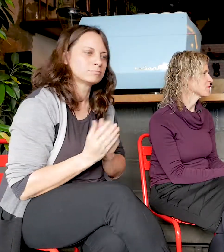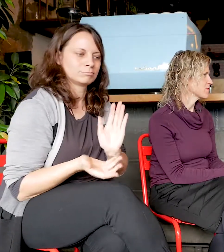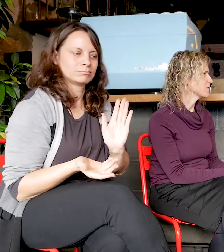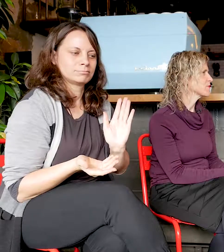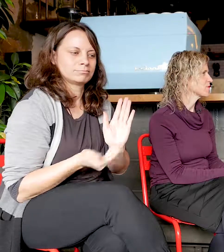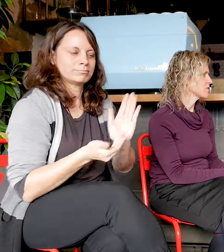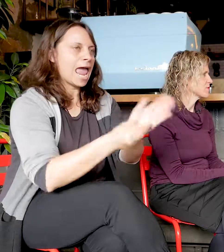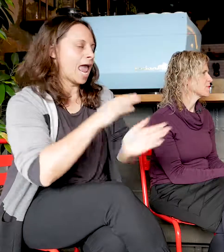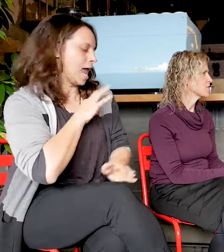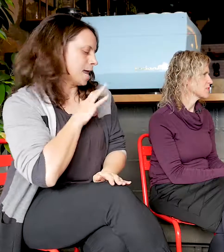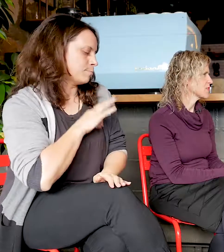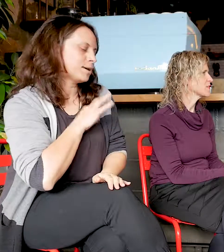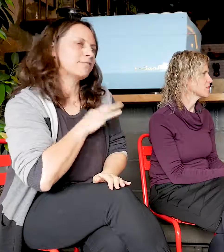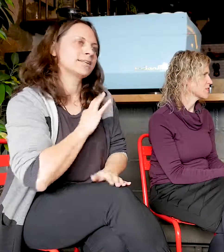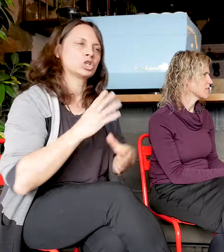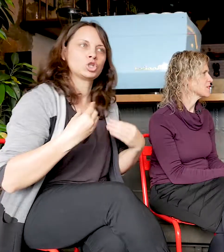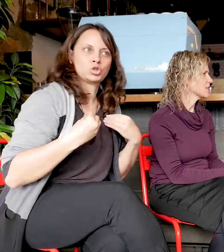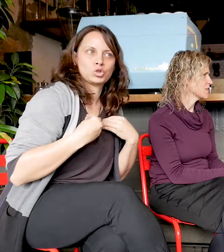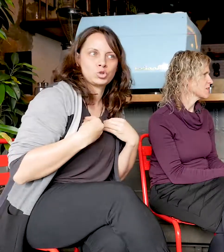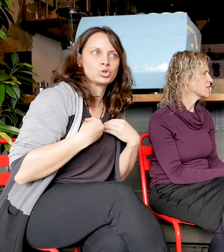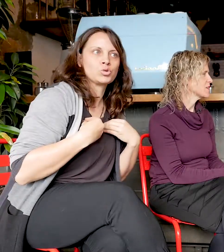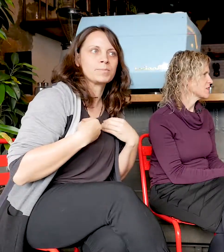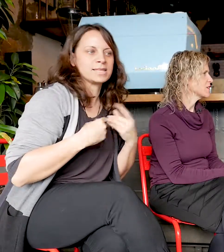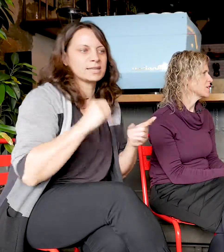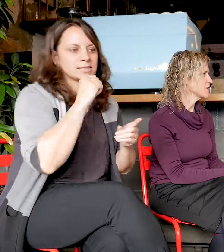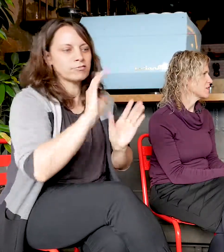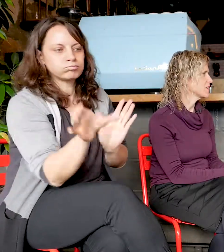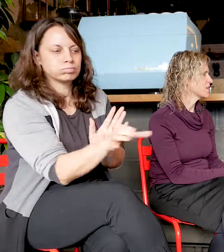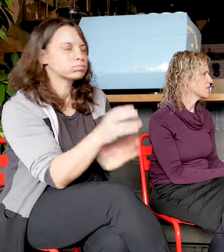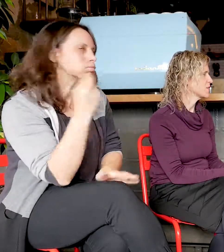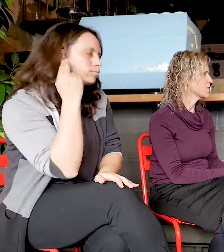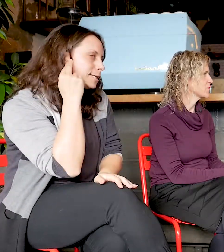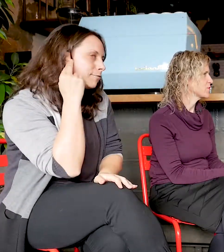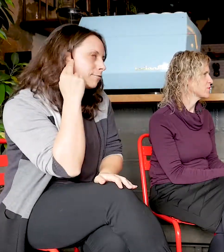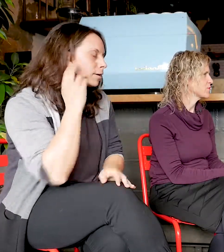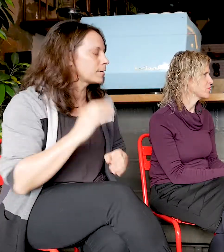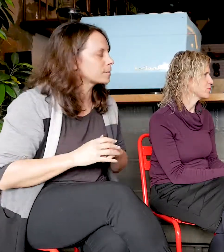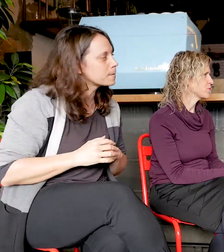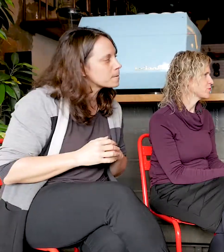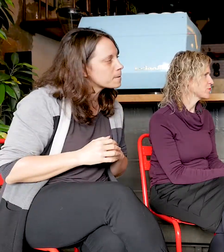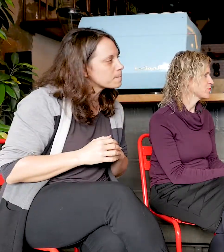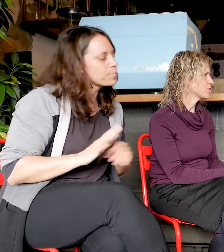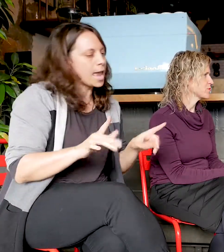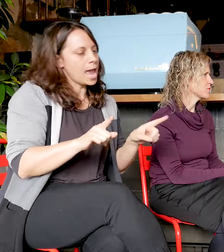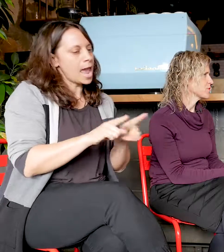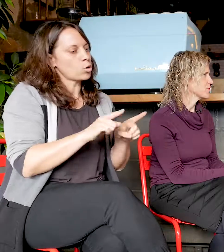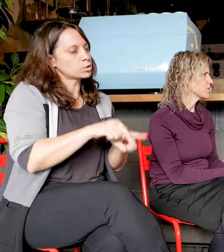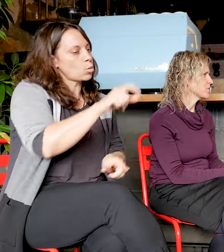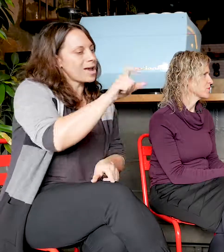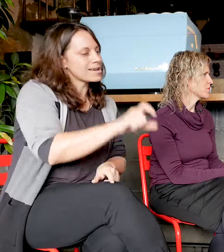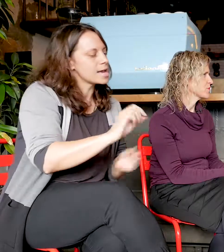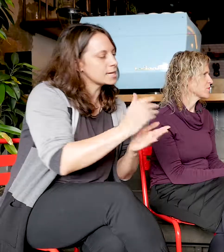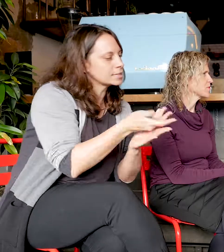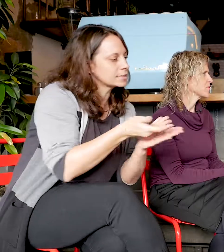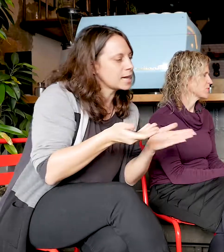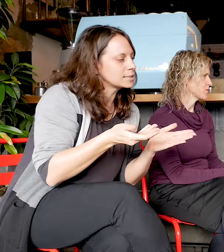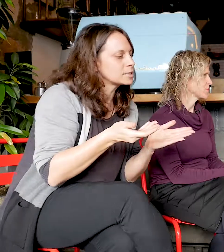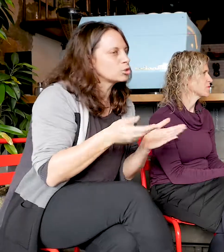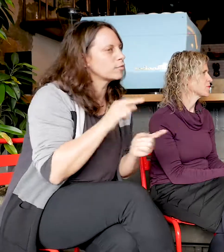that they wouldn't have necessarily had if they didn't have that deaf employee there. And also, obviously, customer service based businesses, it's really important that they just